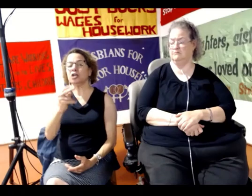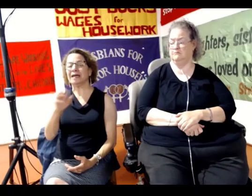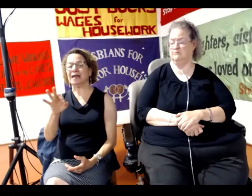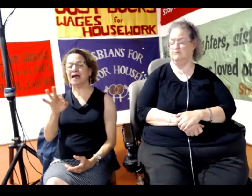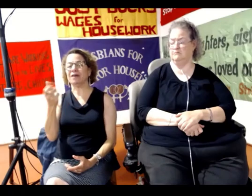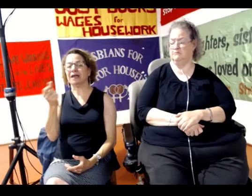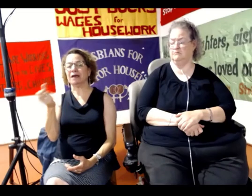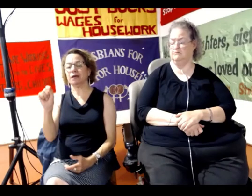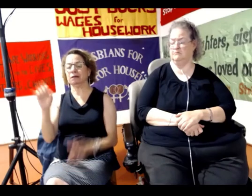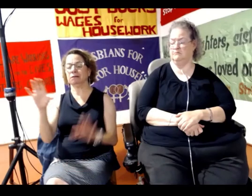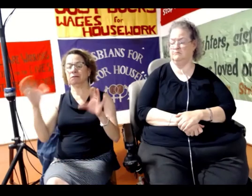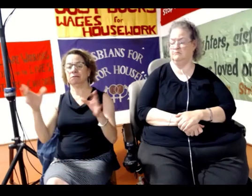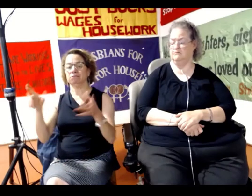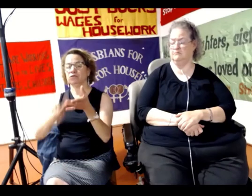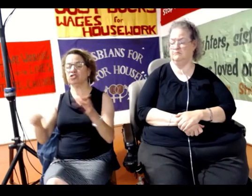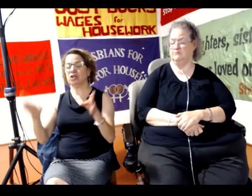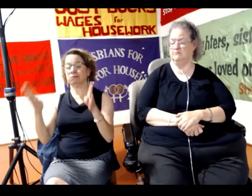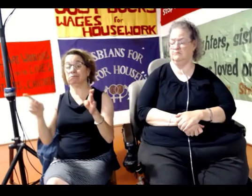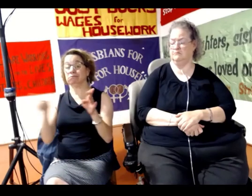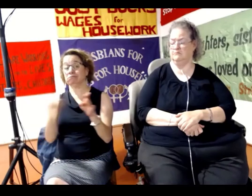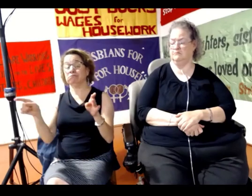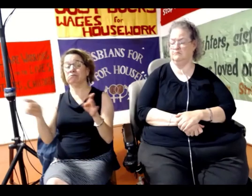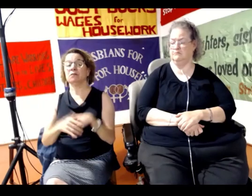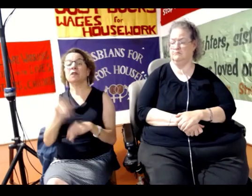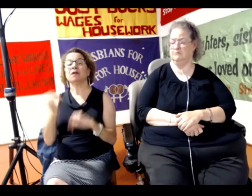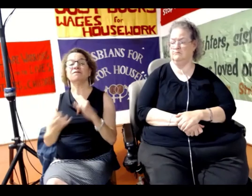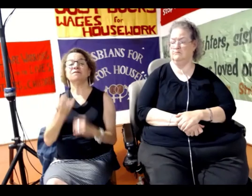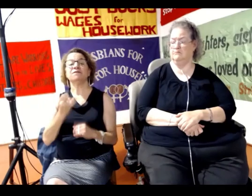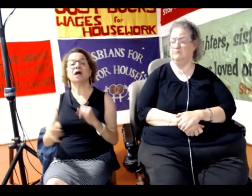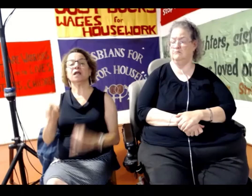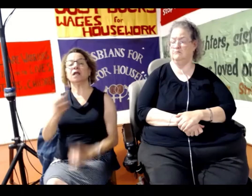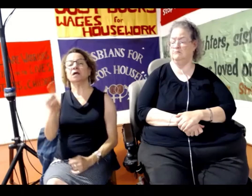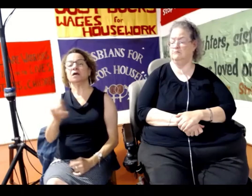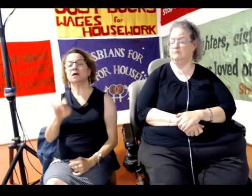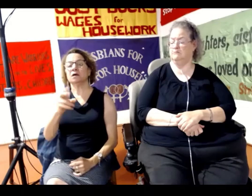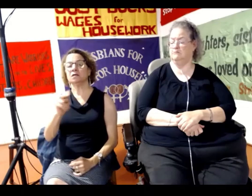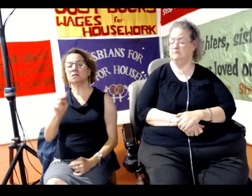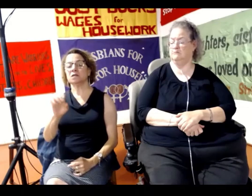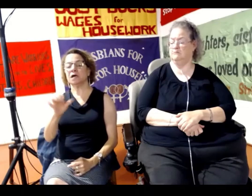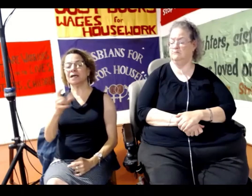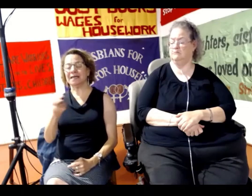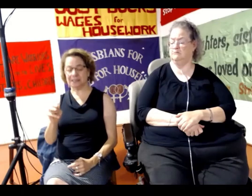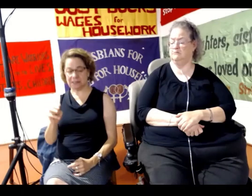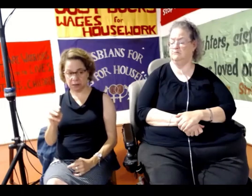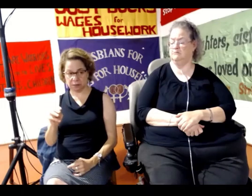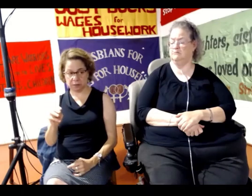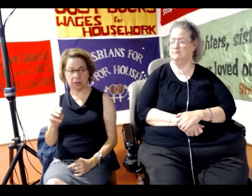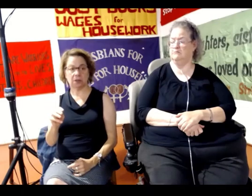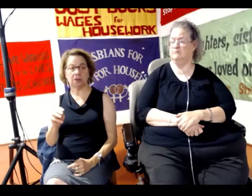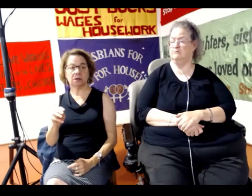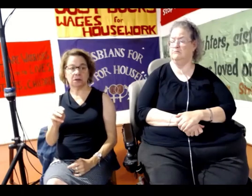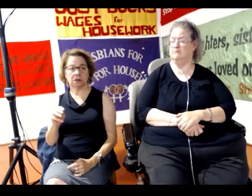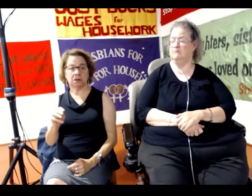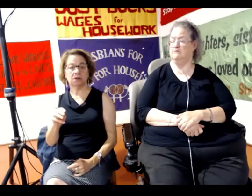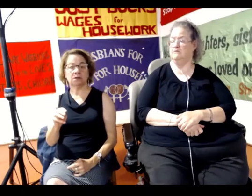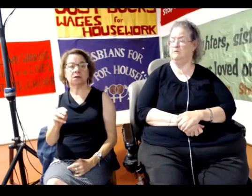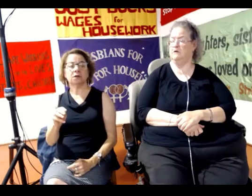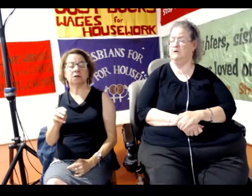I want to speak about how Zionism is derailing the anti-racist movement.